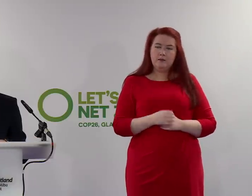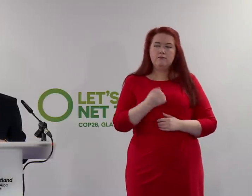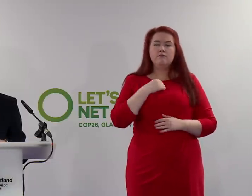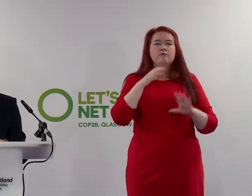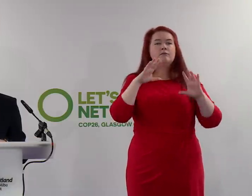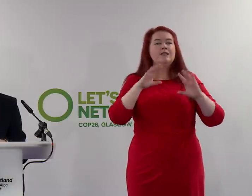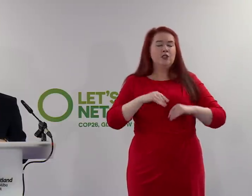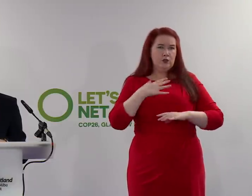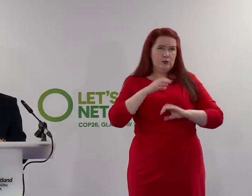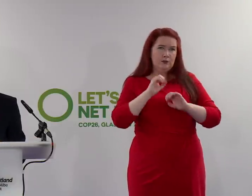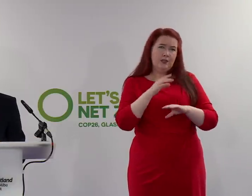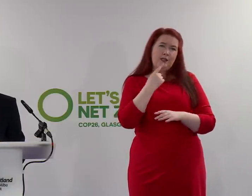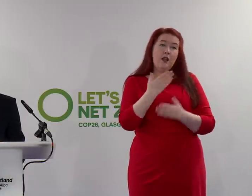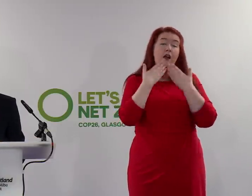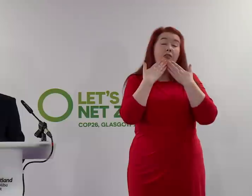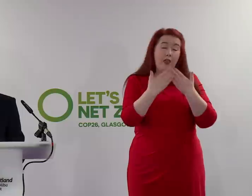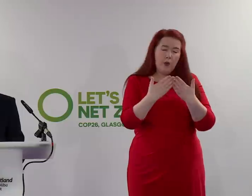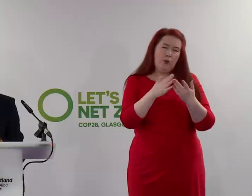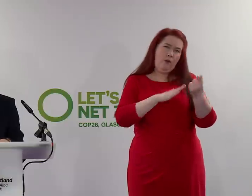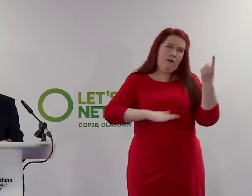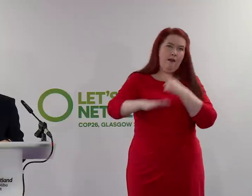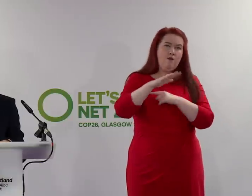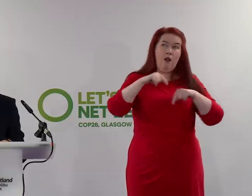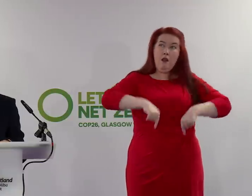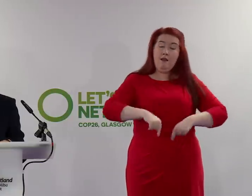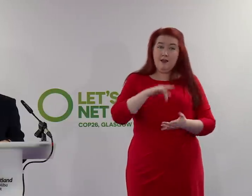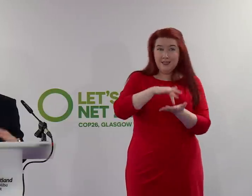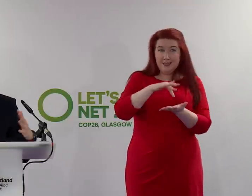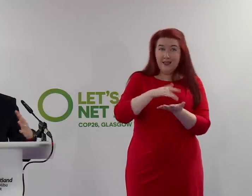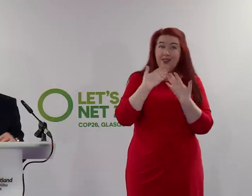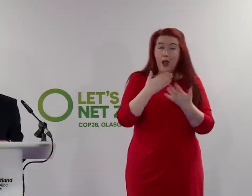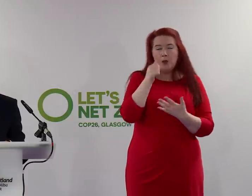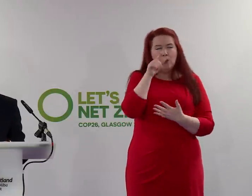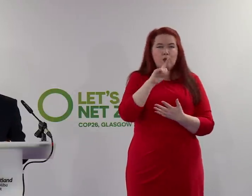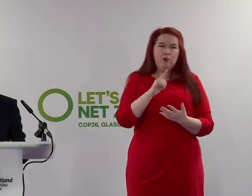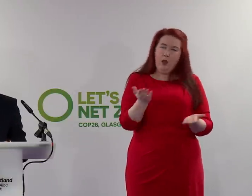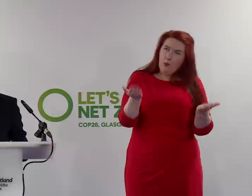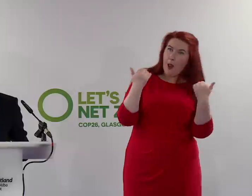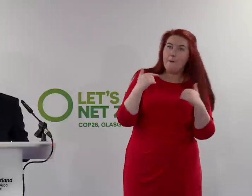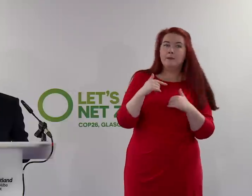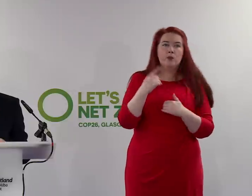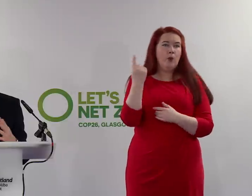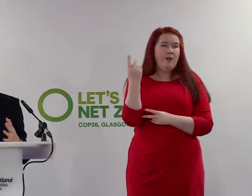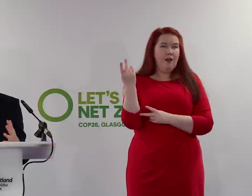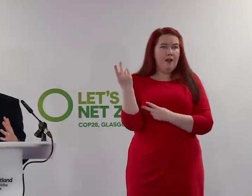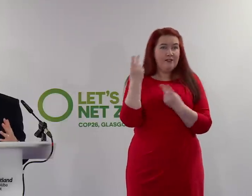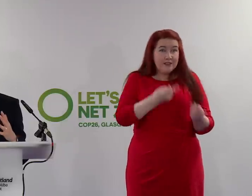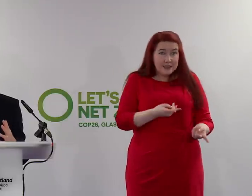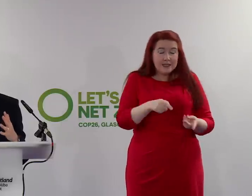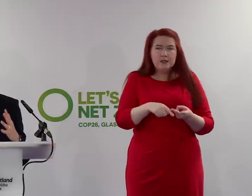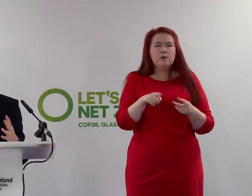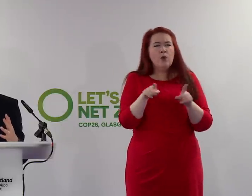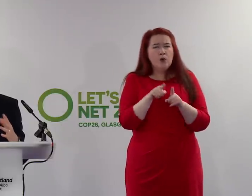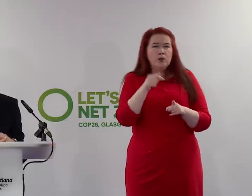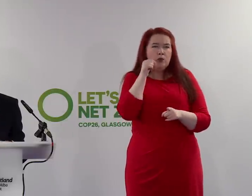by thanking everyone in the city for the welcome I know will be extended to visitors, but also for the